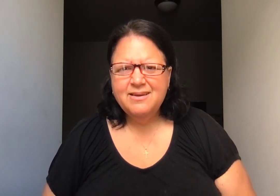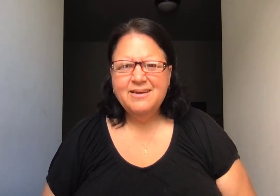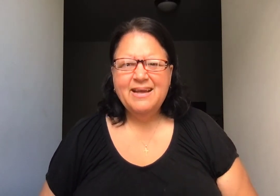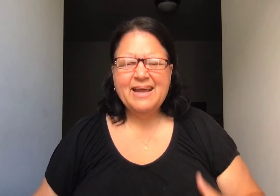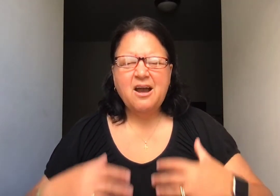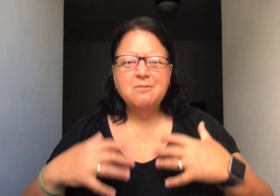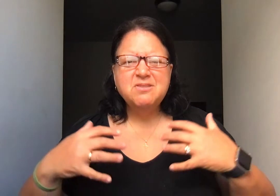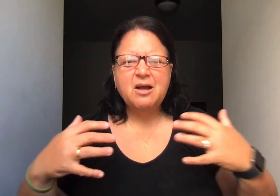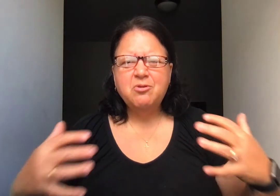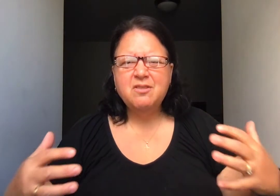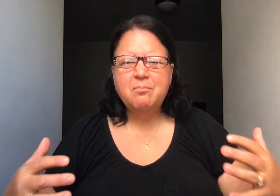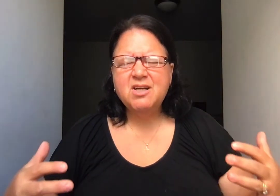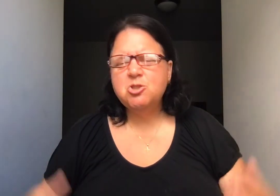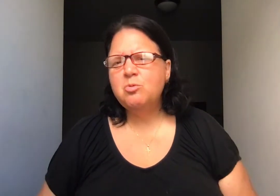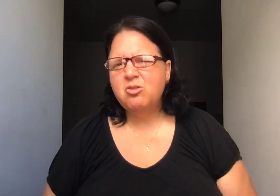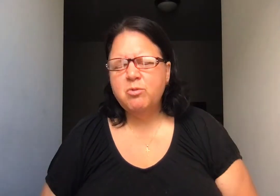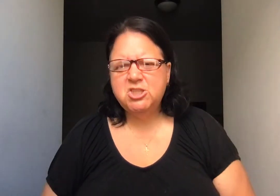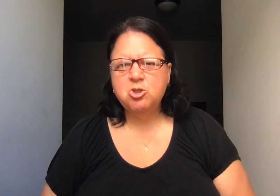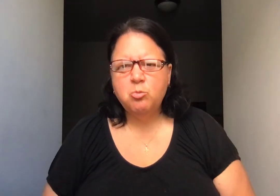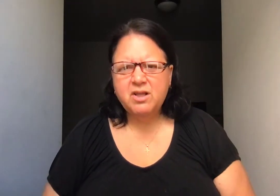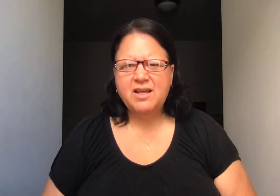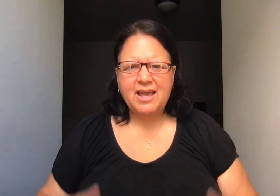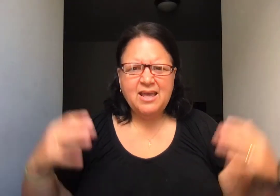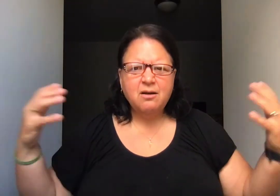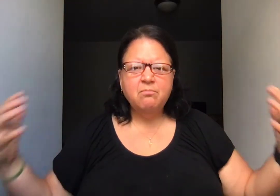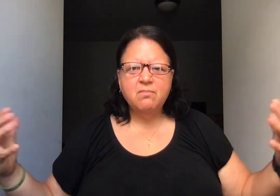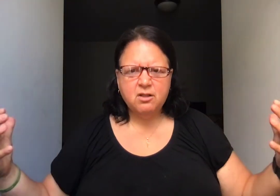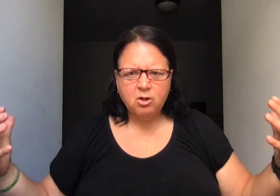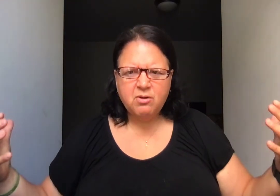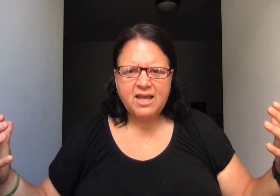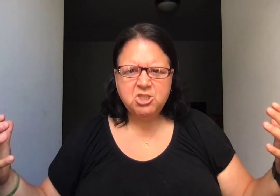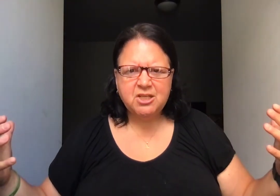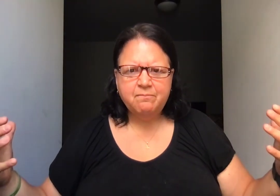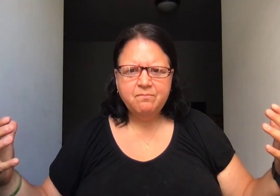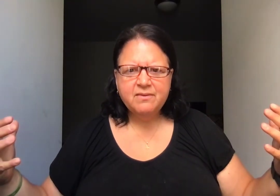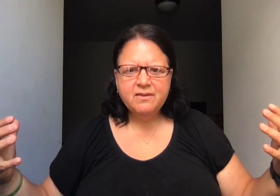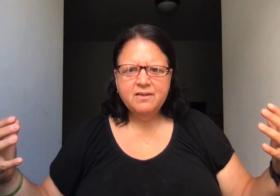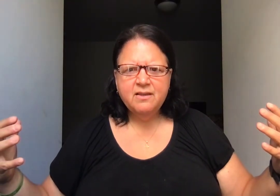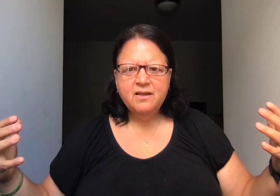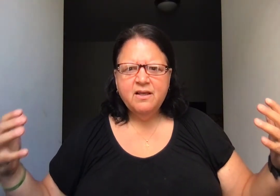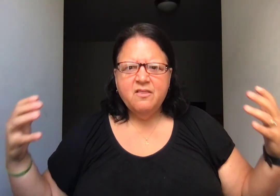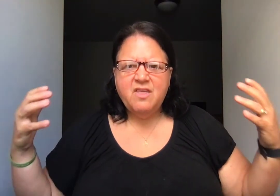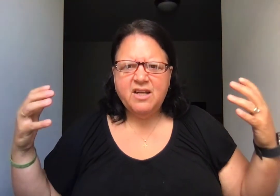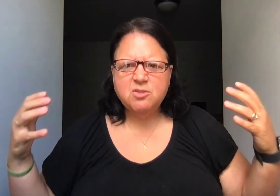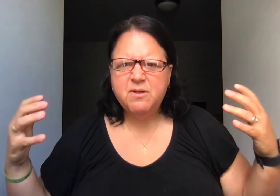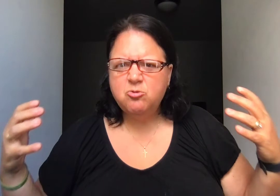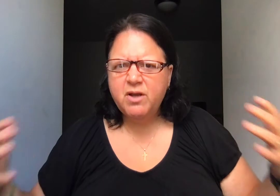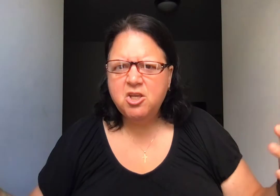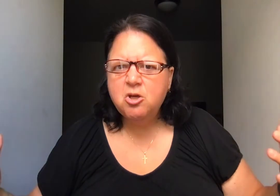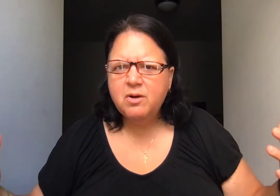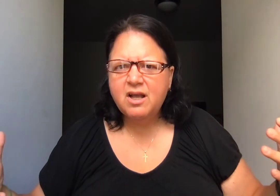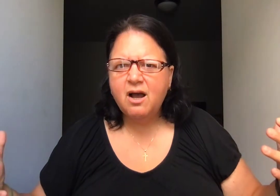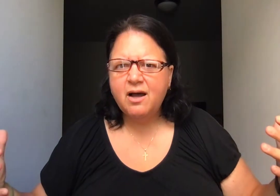It comes down to the measure with which you're willing in a location that is between you and God.